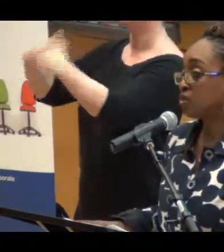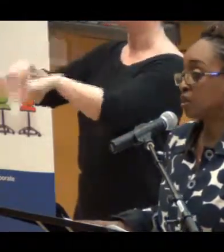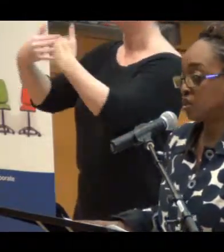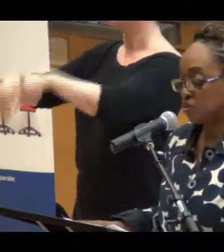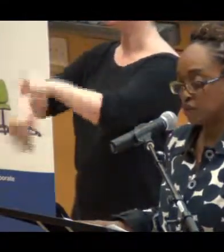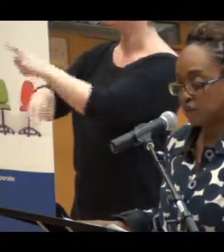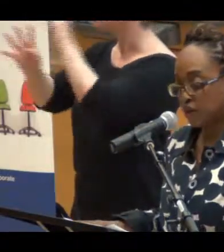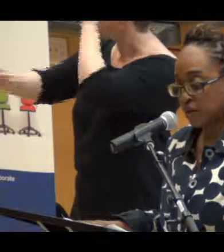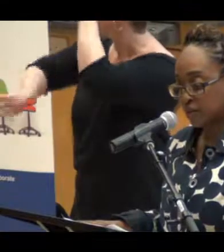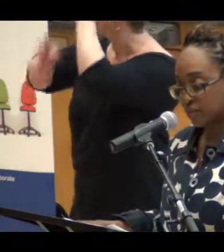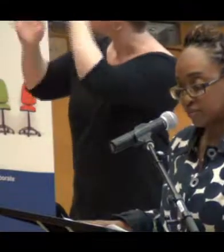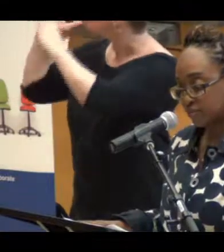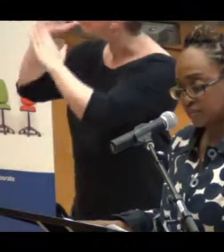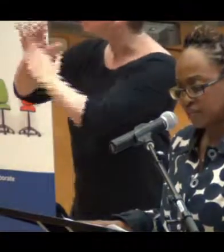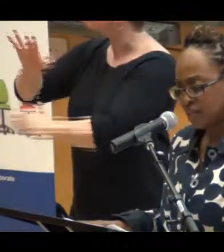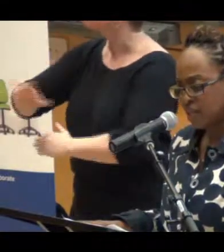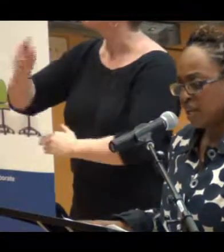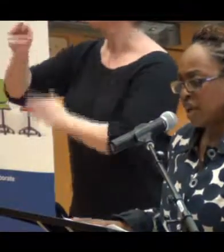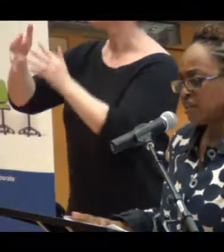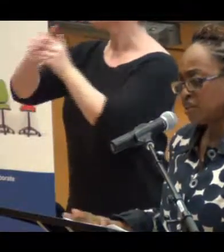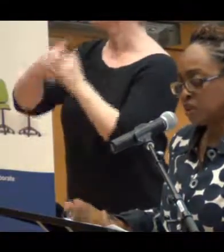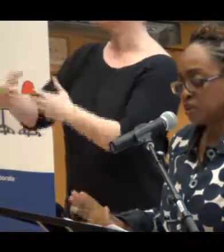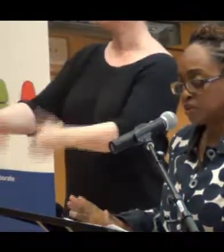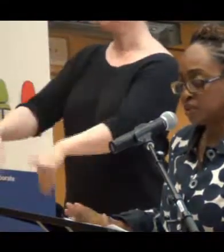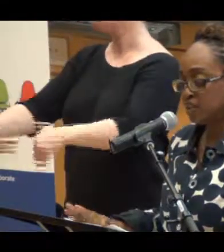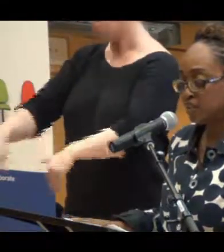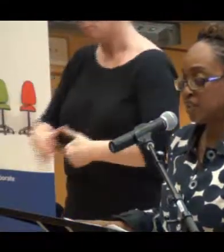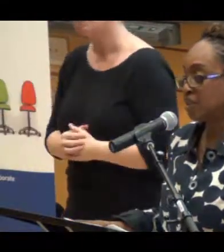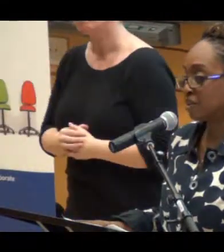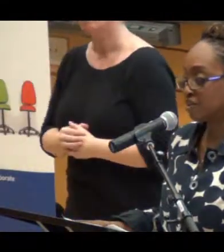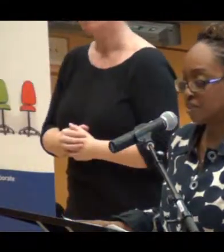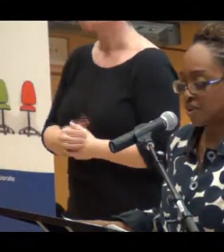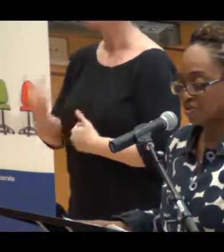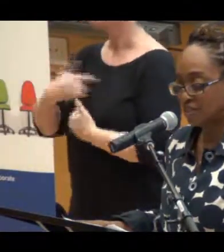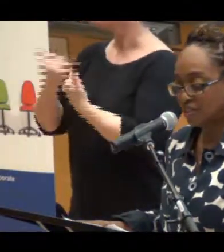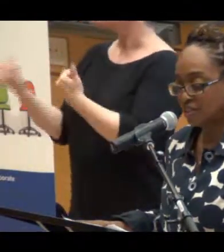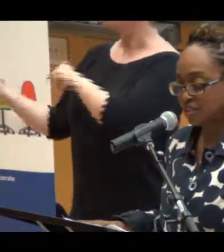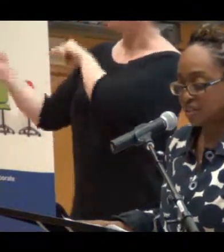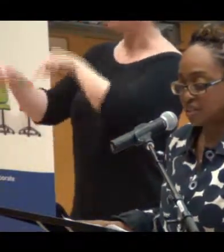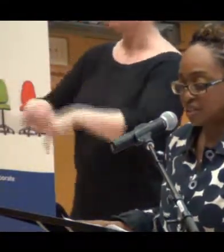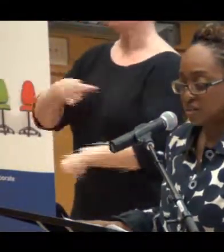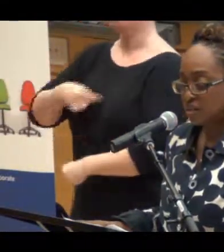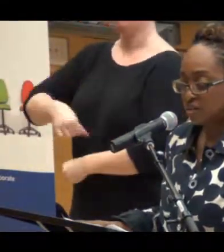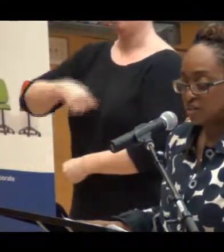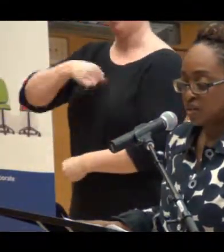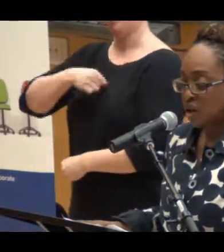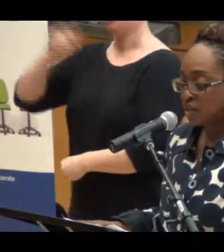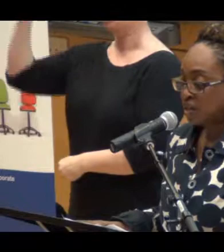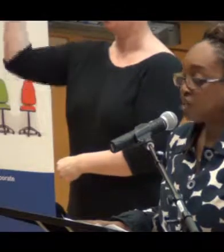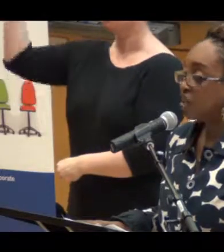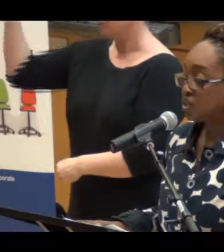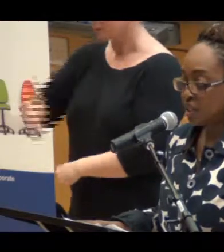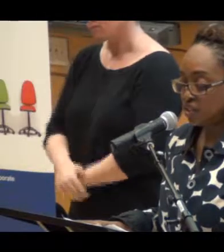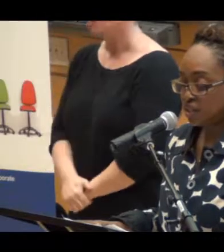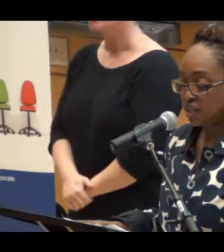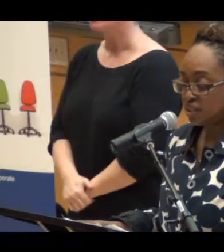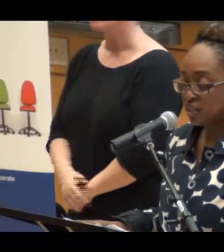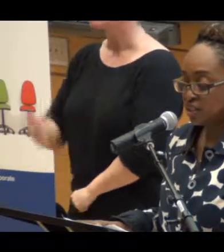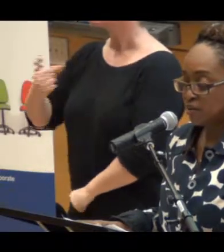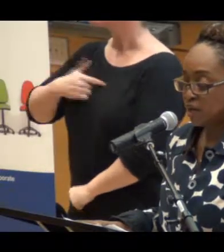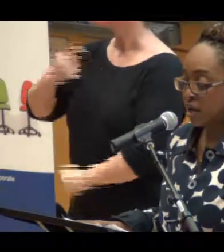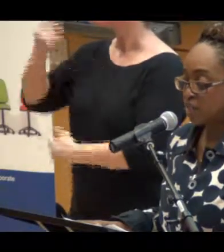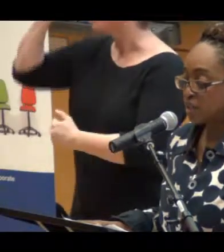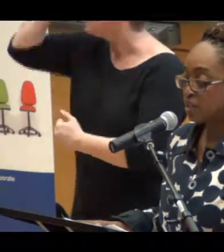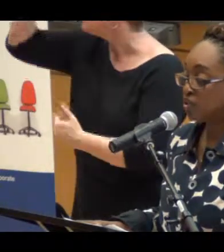innovation within North America. And this is why I'm pleased to be here at this conference, talking and exchanging